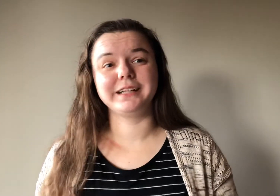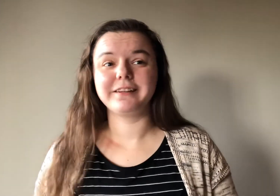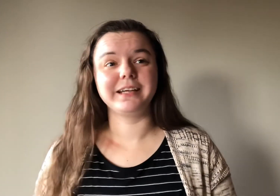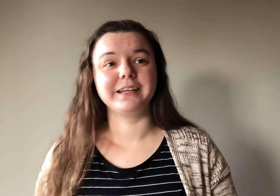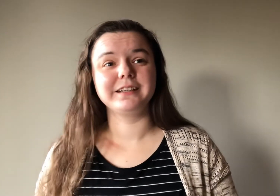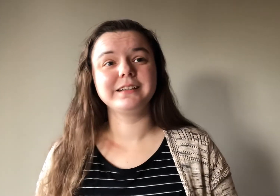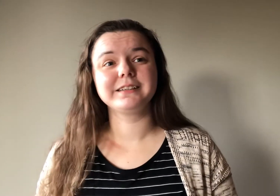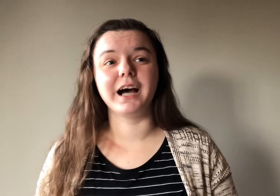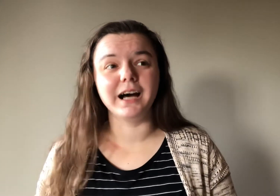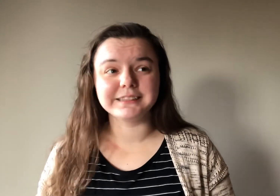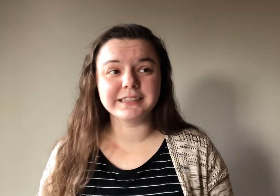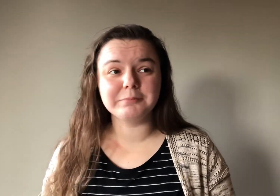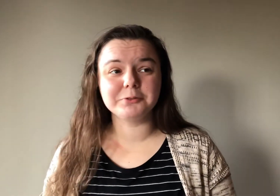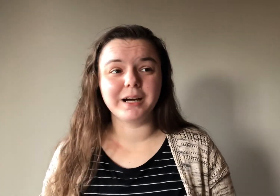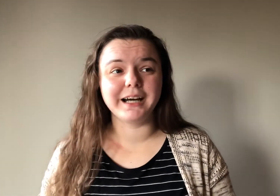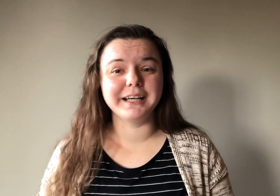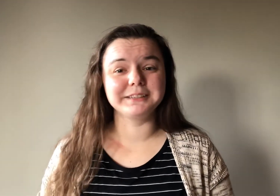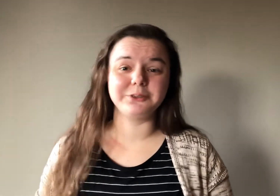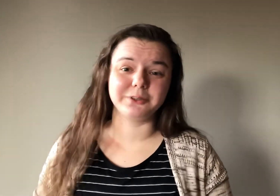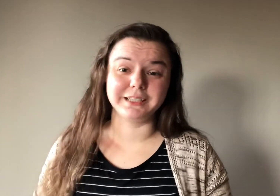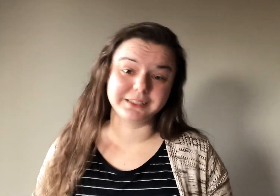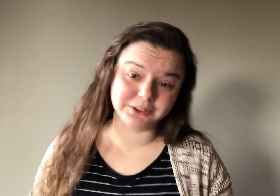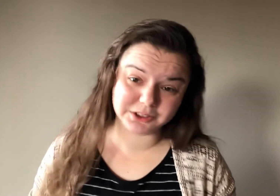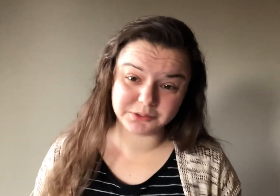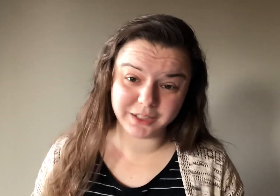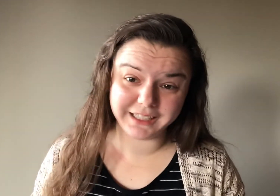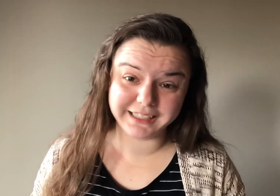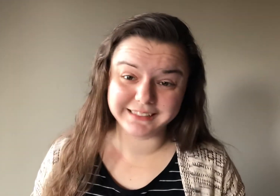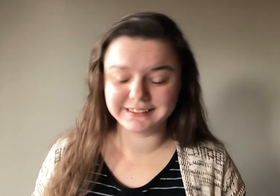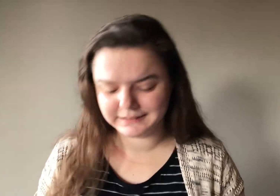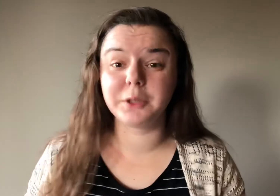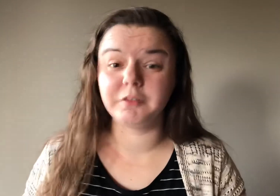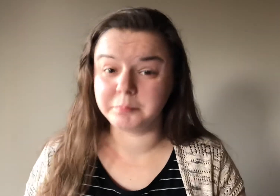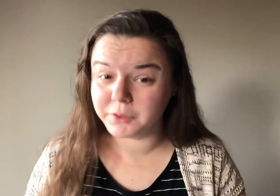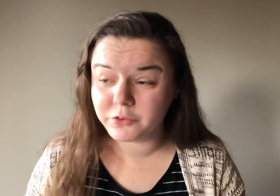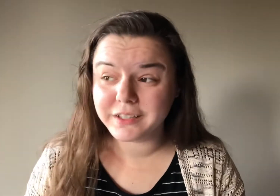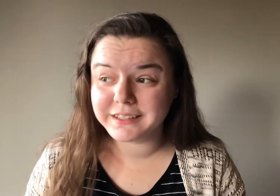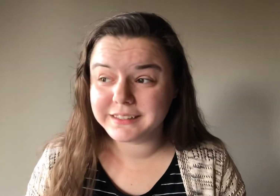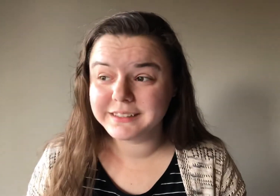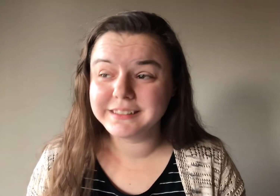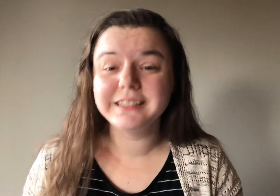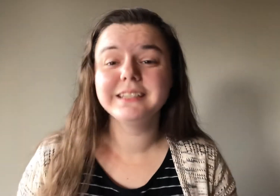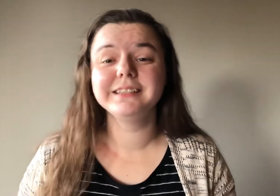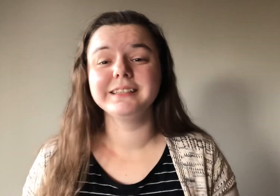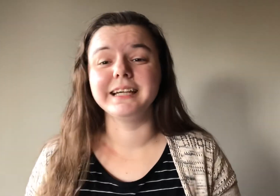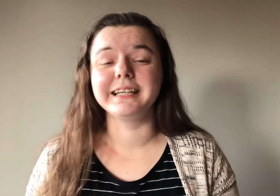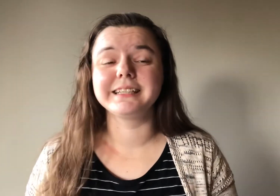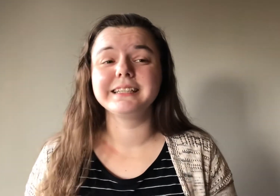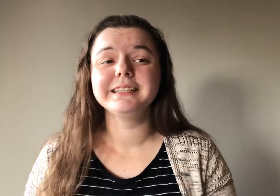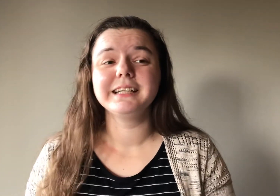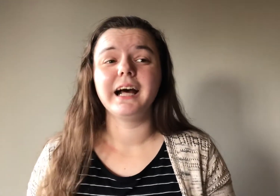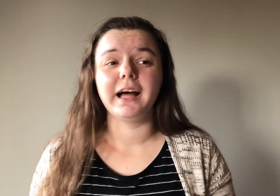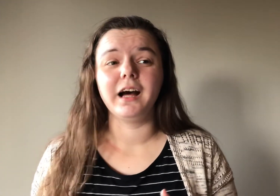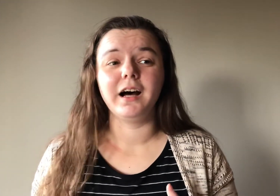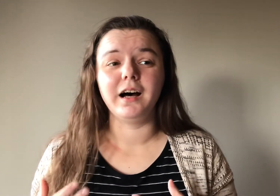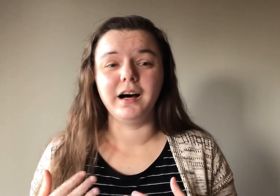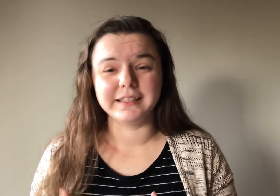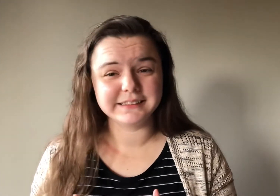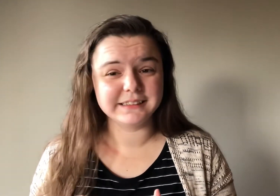to think concept wise or like looks wise or even music. Like honestly,